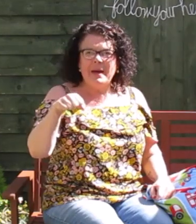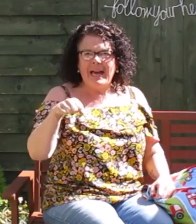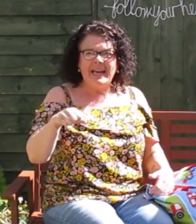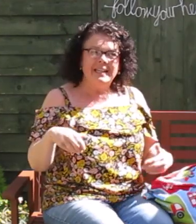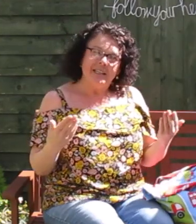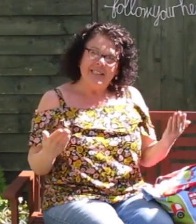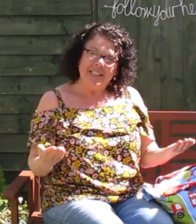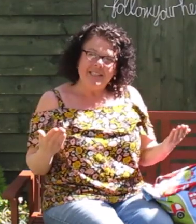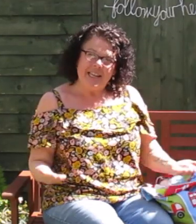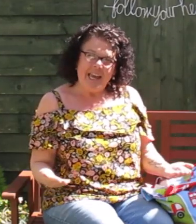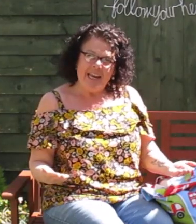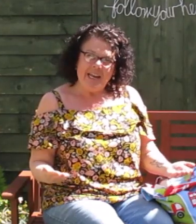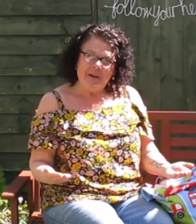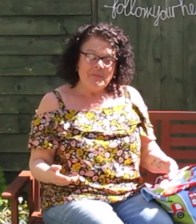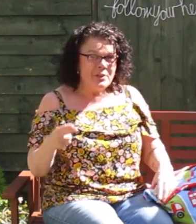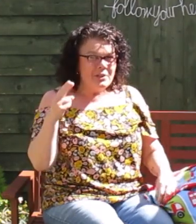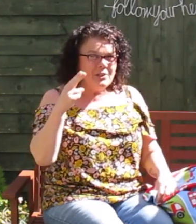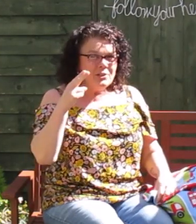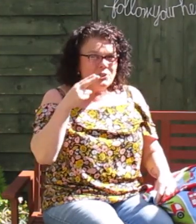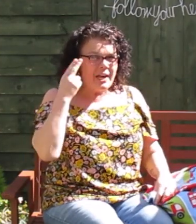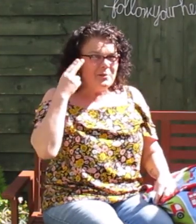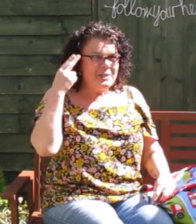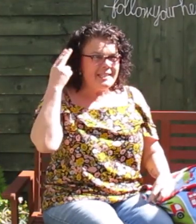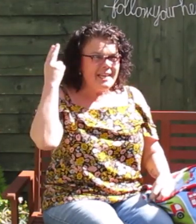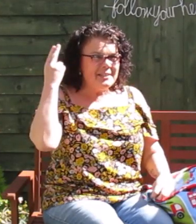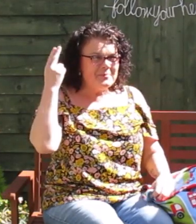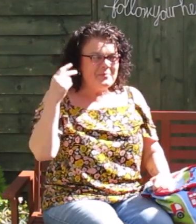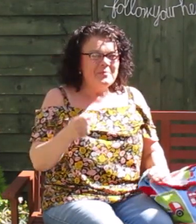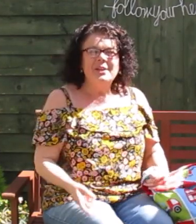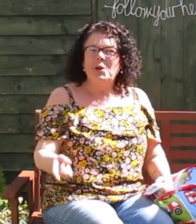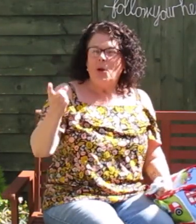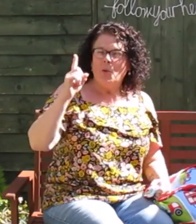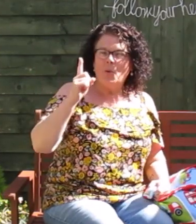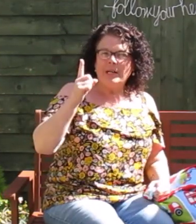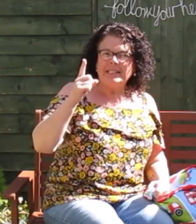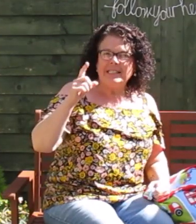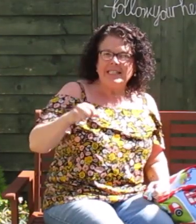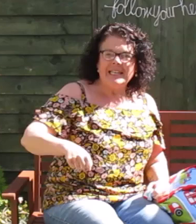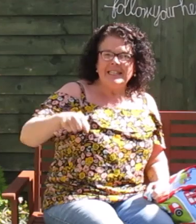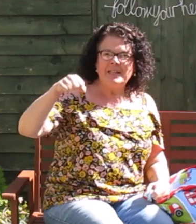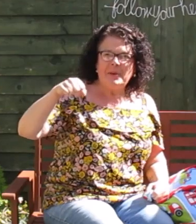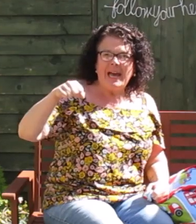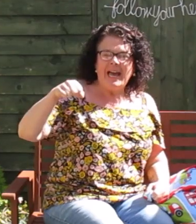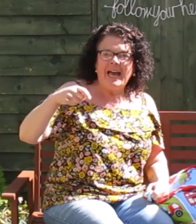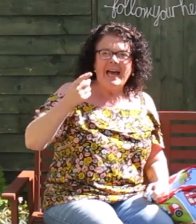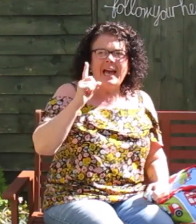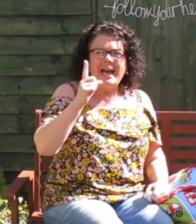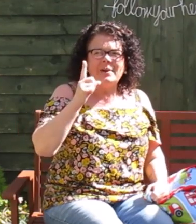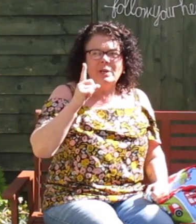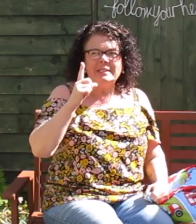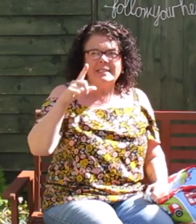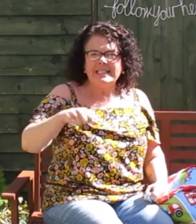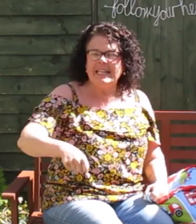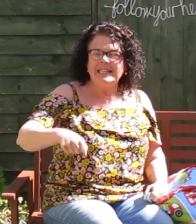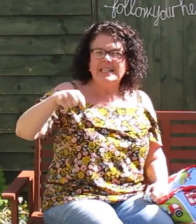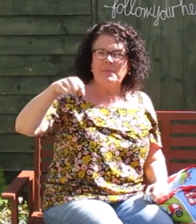bag today? Shall we sing? What's in the bag? What's in the